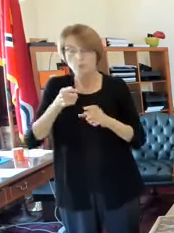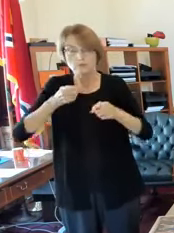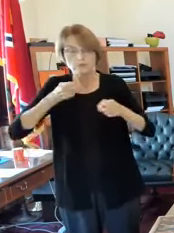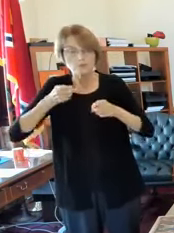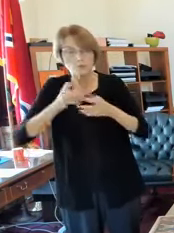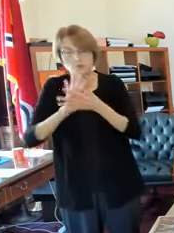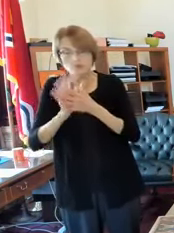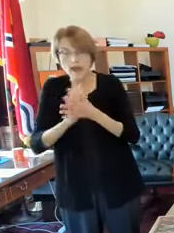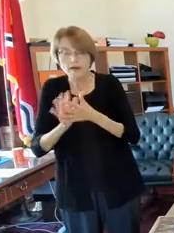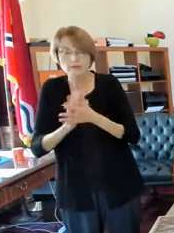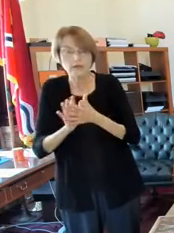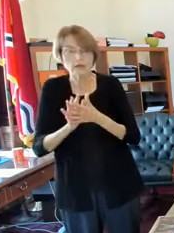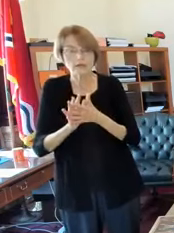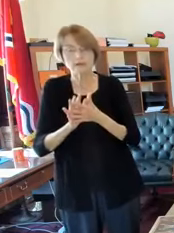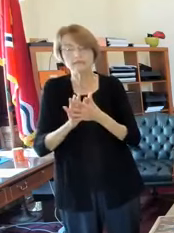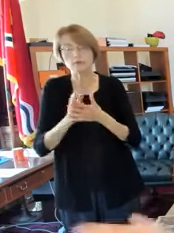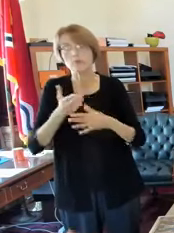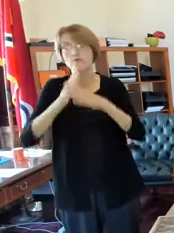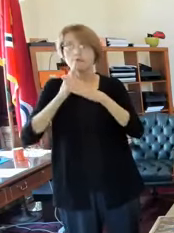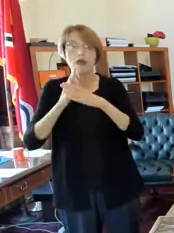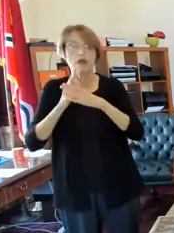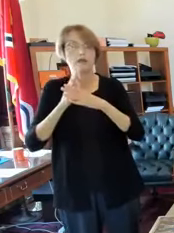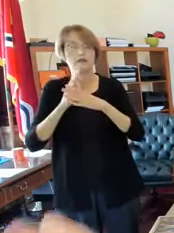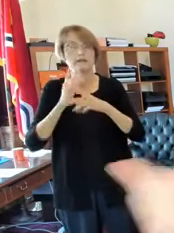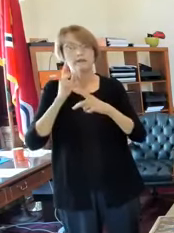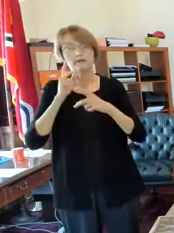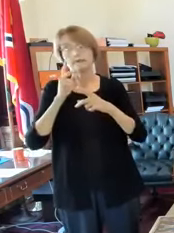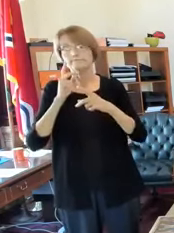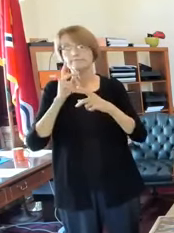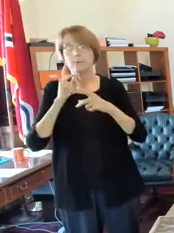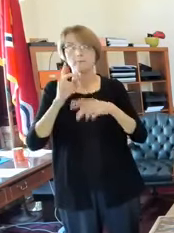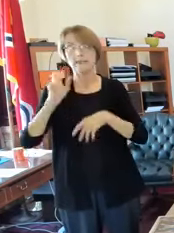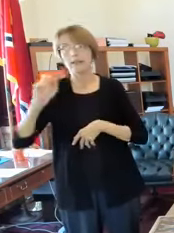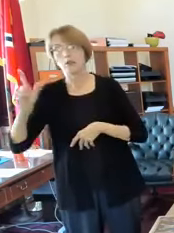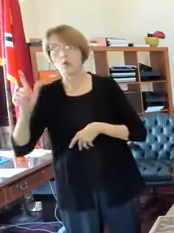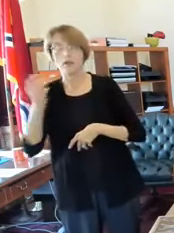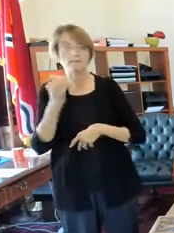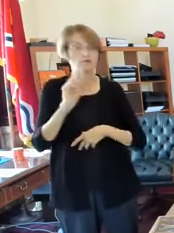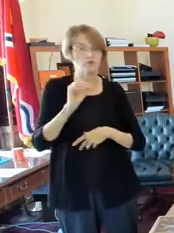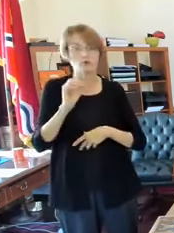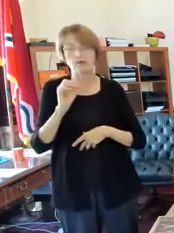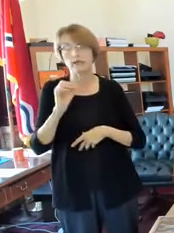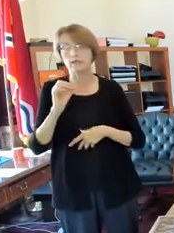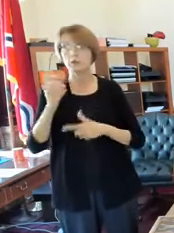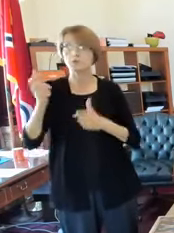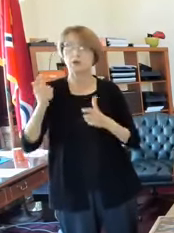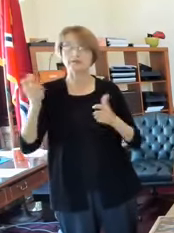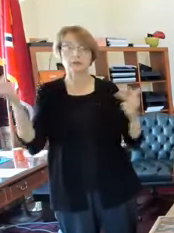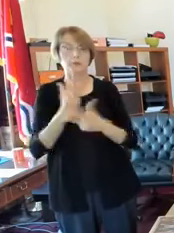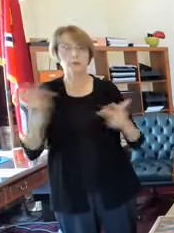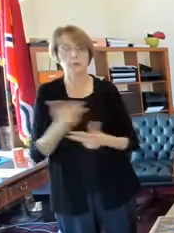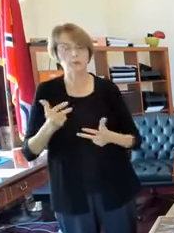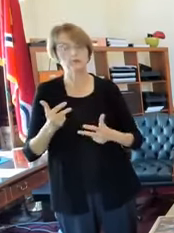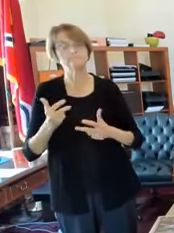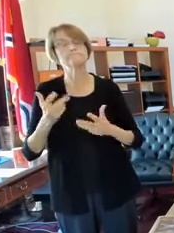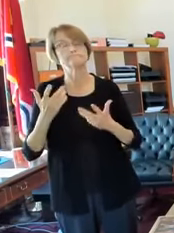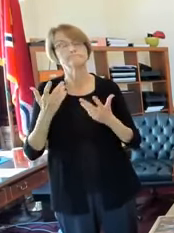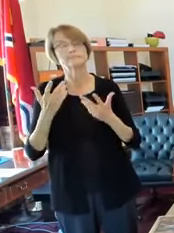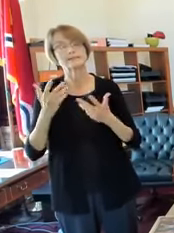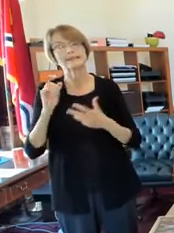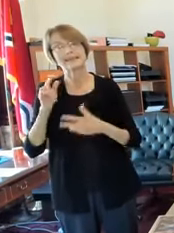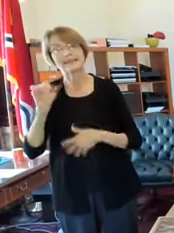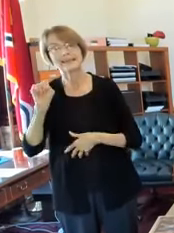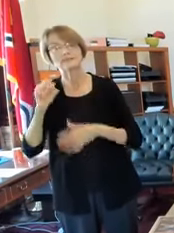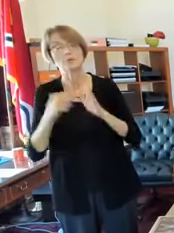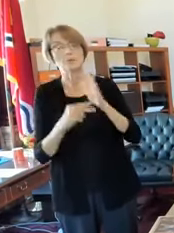racing to Illinois or from Illinois to Missouri, we have temporarily closed the